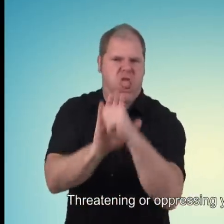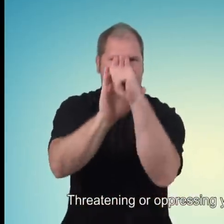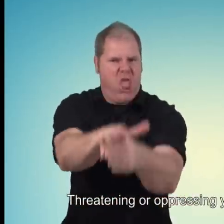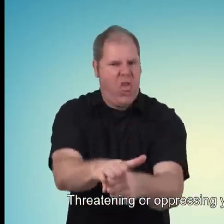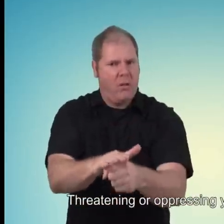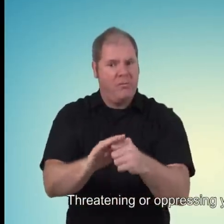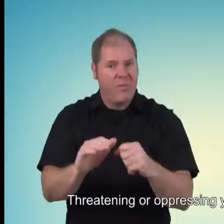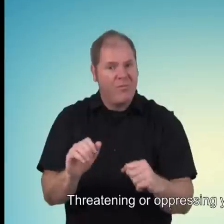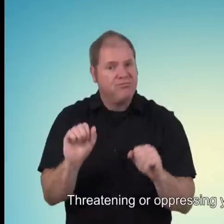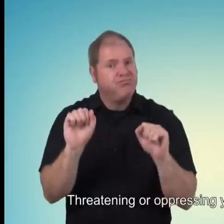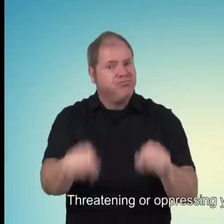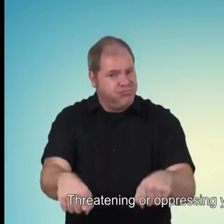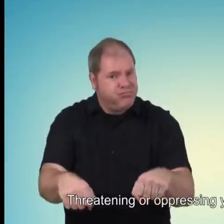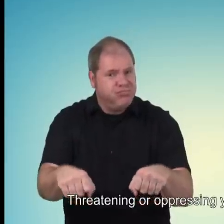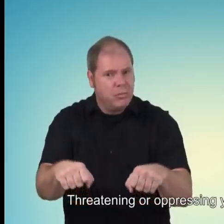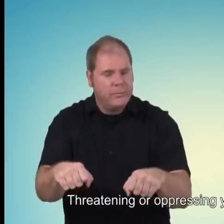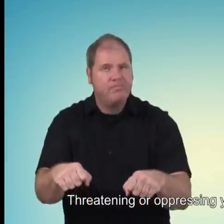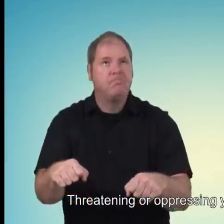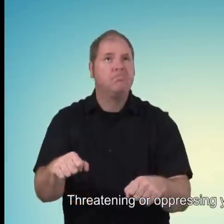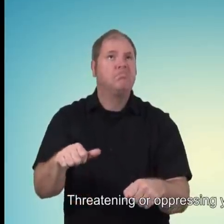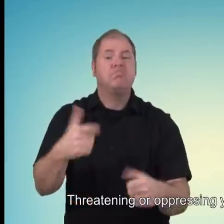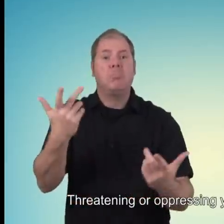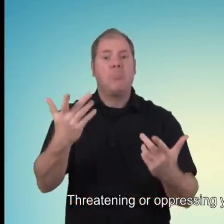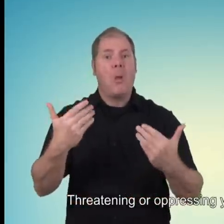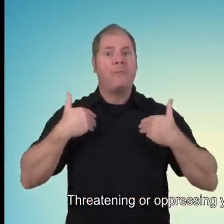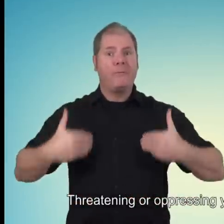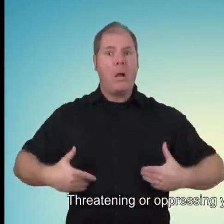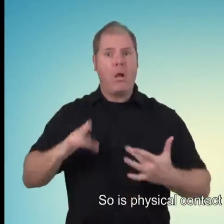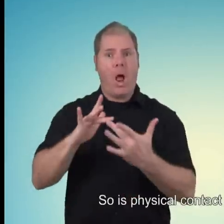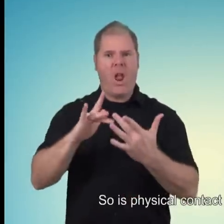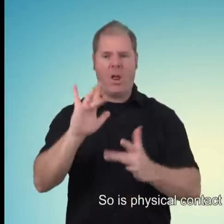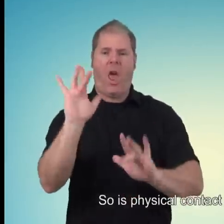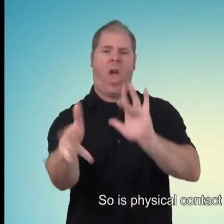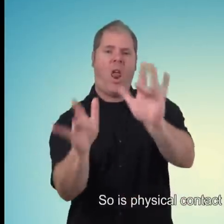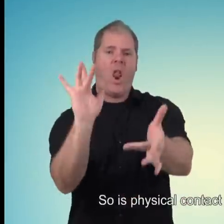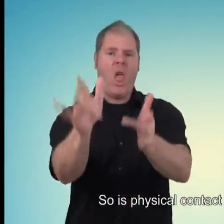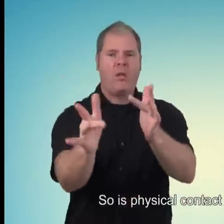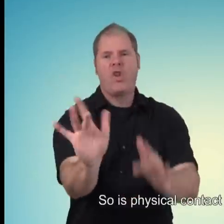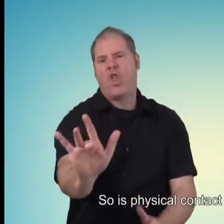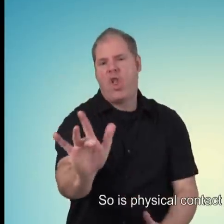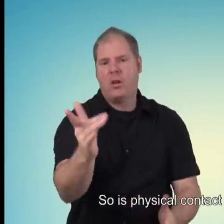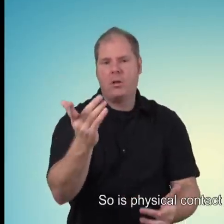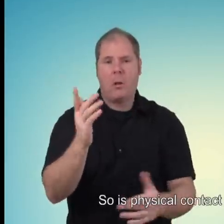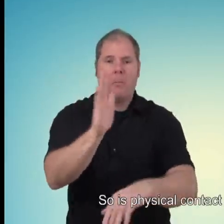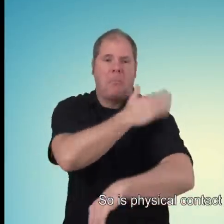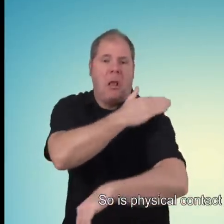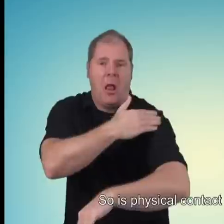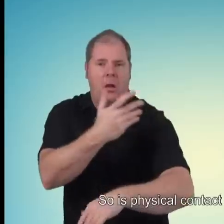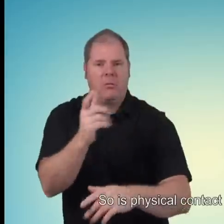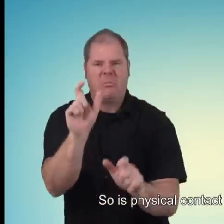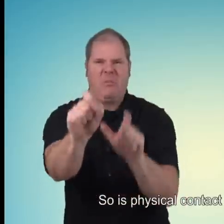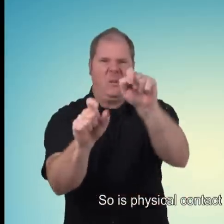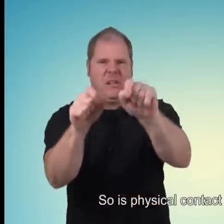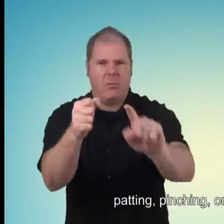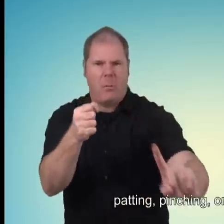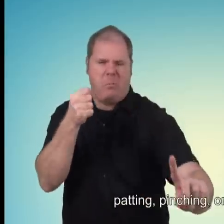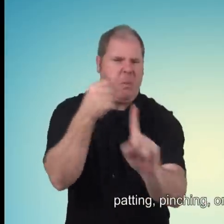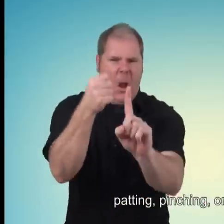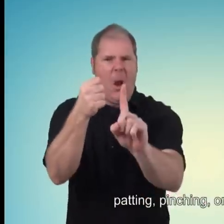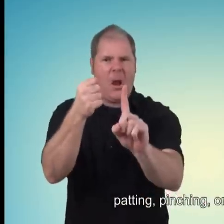So is physical contact like touching, patting, pinching, or punching. Harassment should